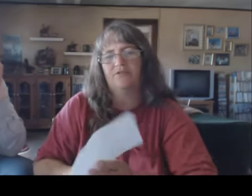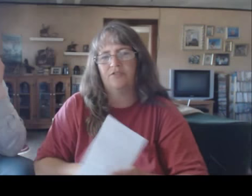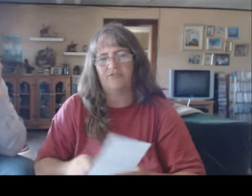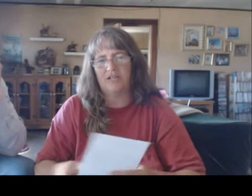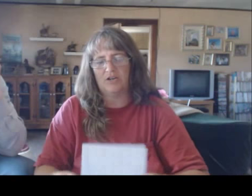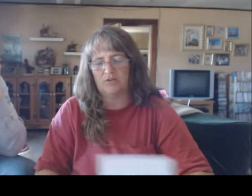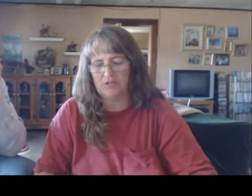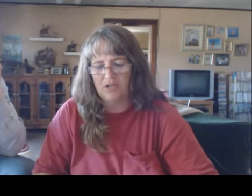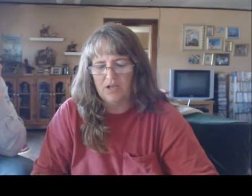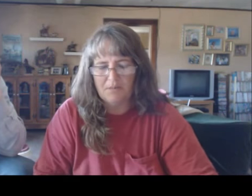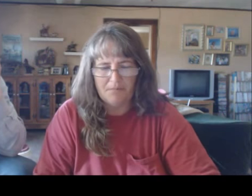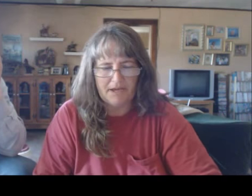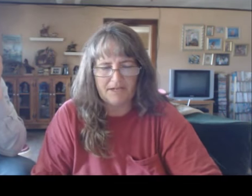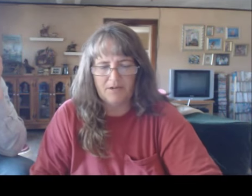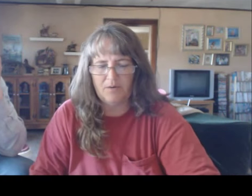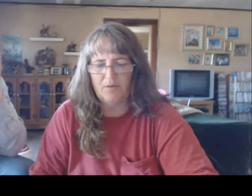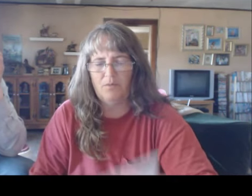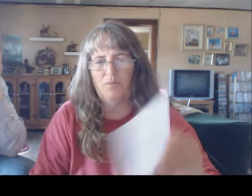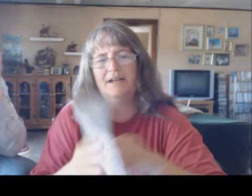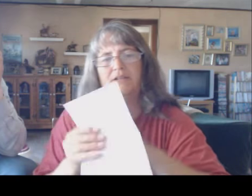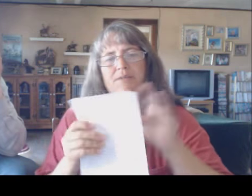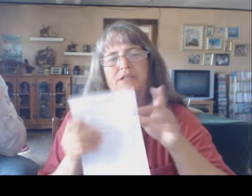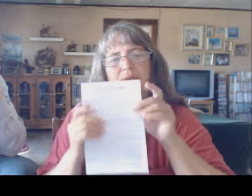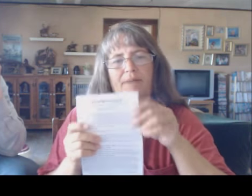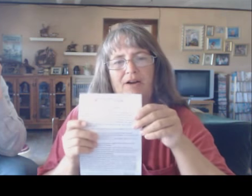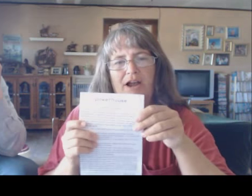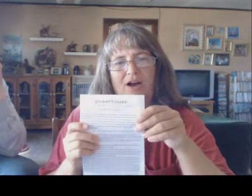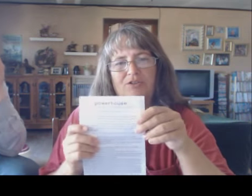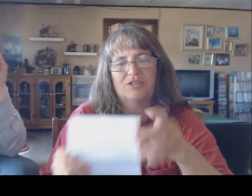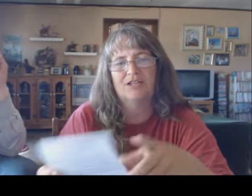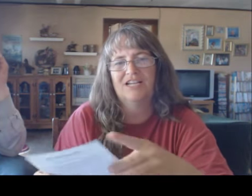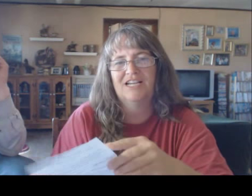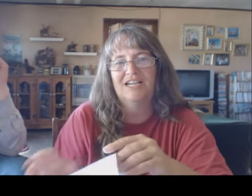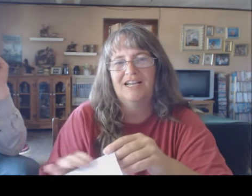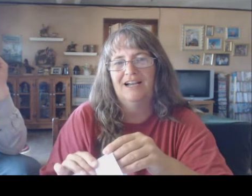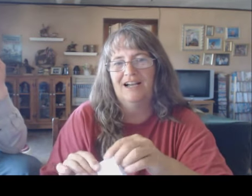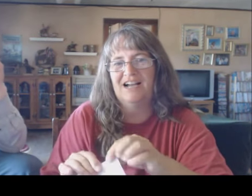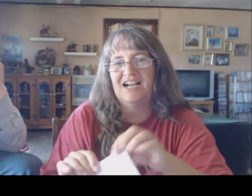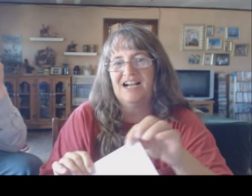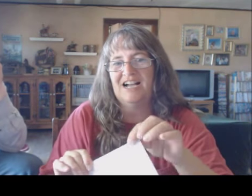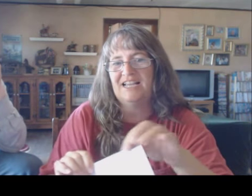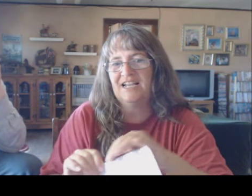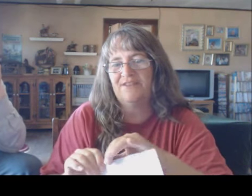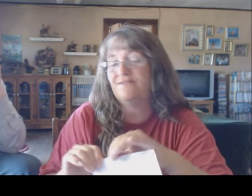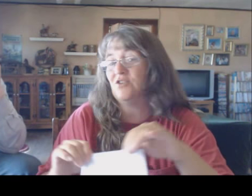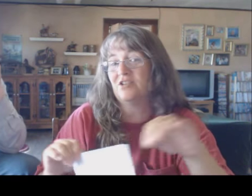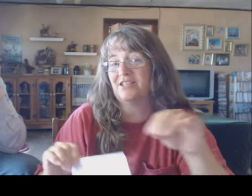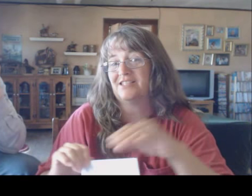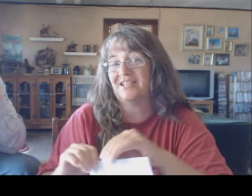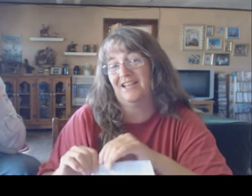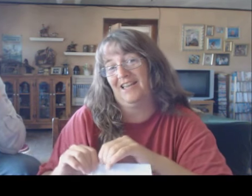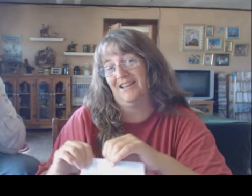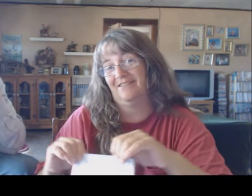few videos, but when I was supposed to get my powerhouse, I got focus again.